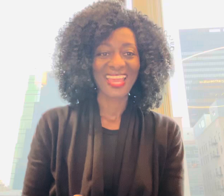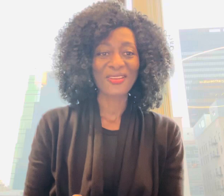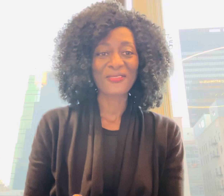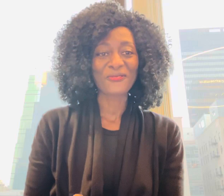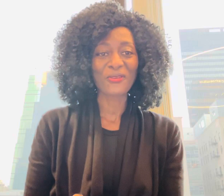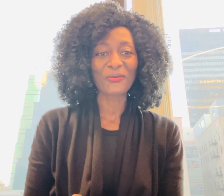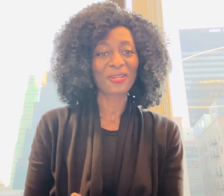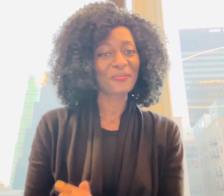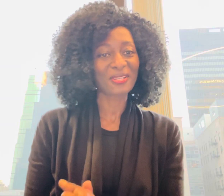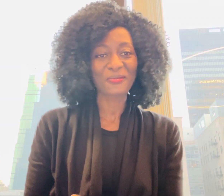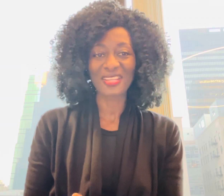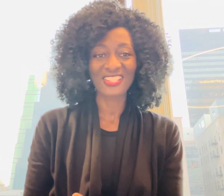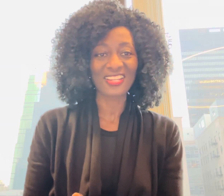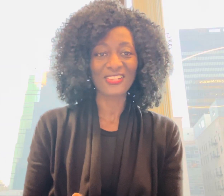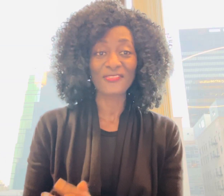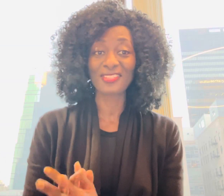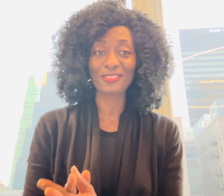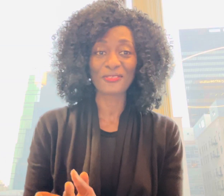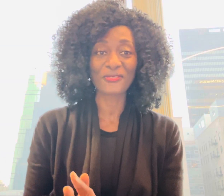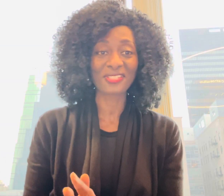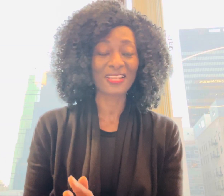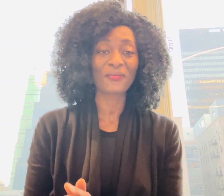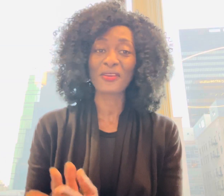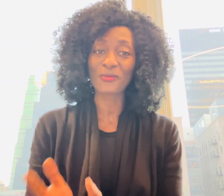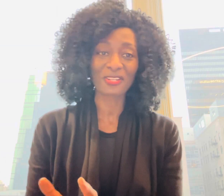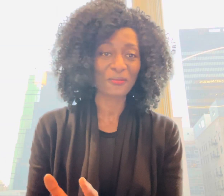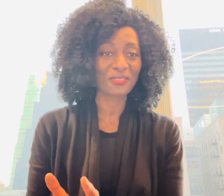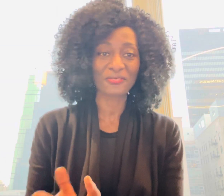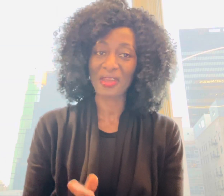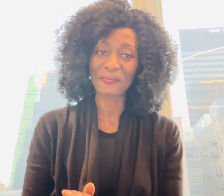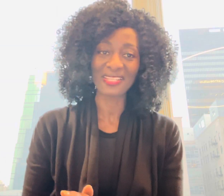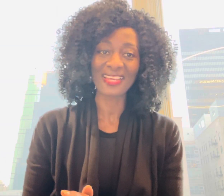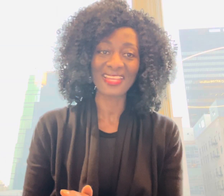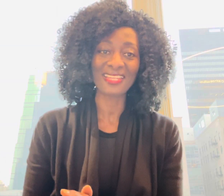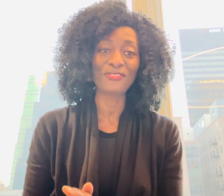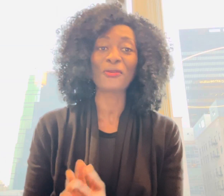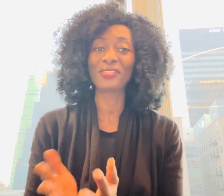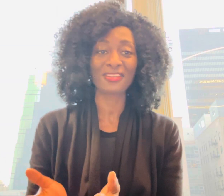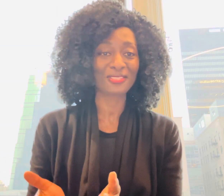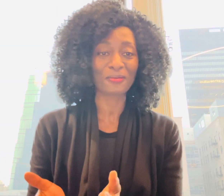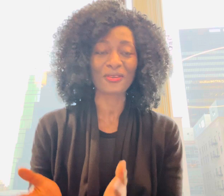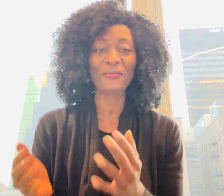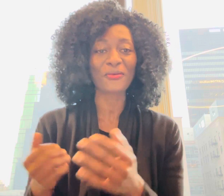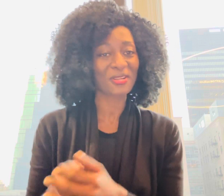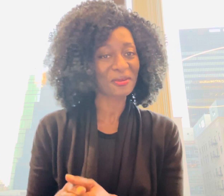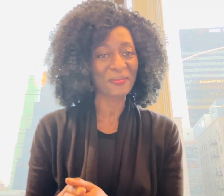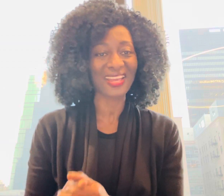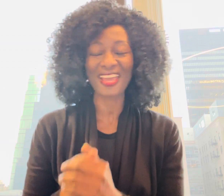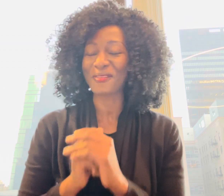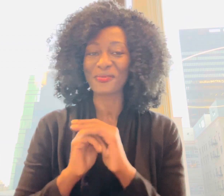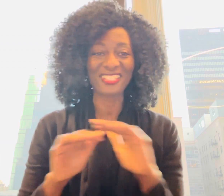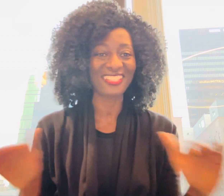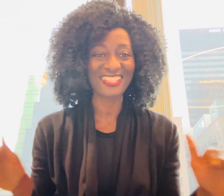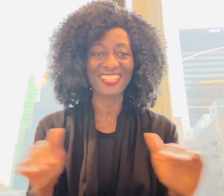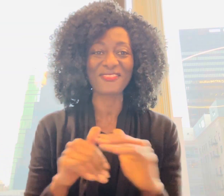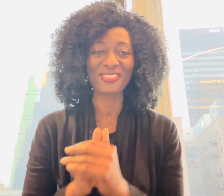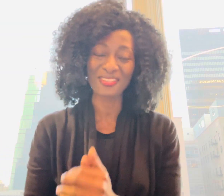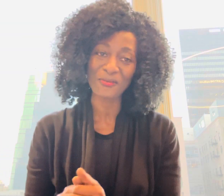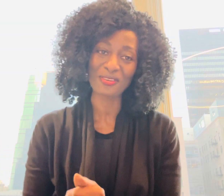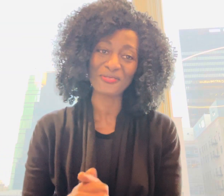hello everyone welcome back to my channel if this is your first time here welcome to the family and if you're a returning subscriber welcome back i appreciate each and every single one of you